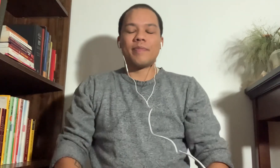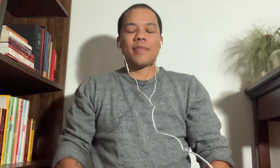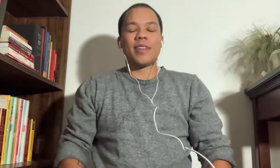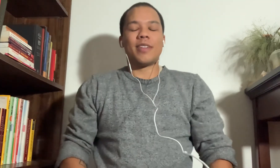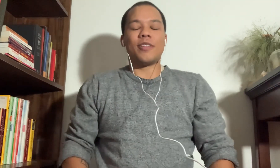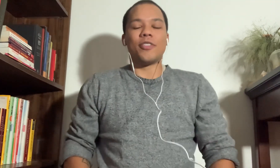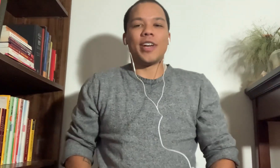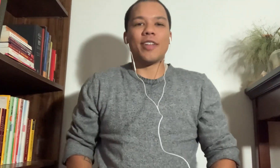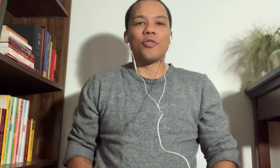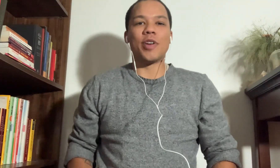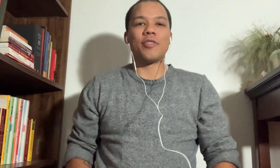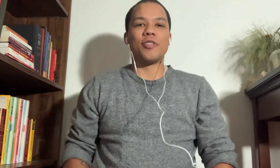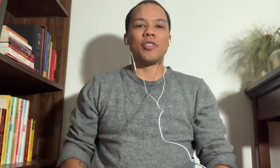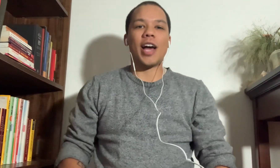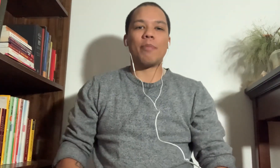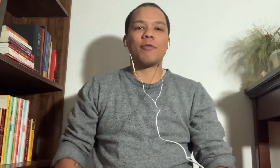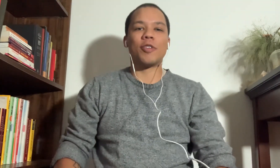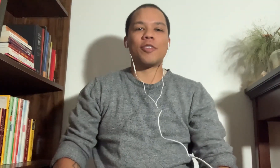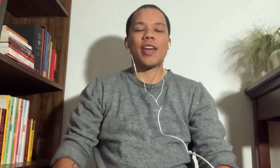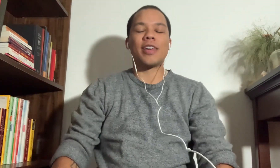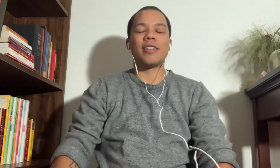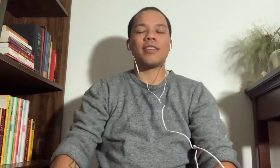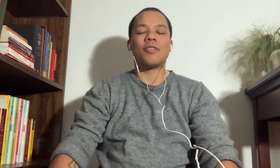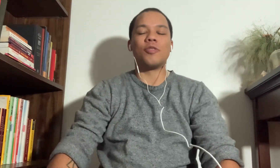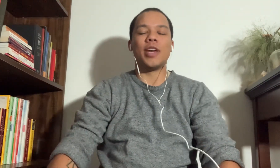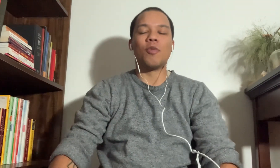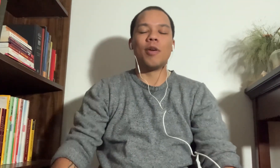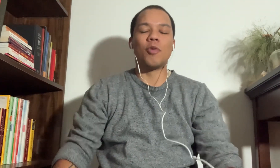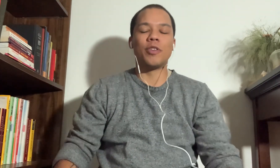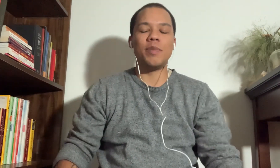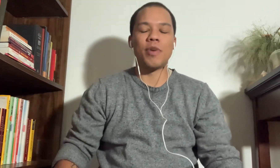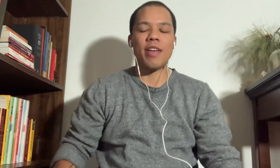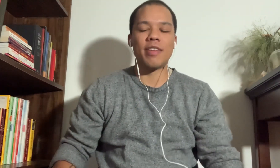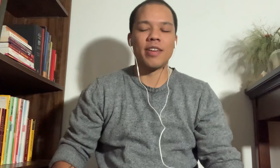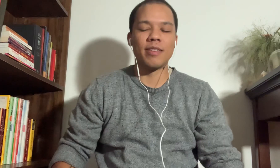Let your hands rest in your lap for a second. As you take one more deep breath in.